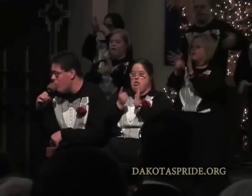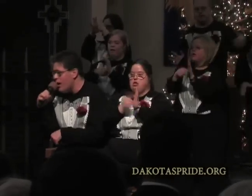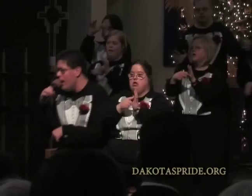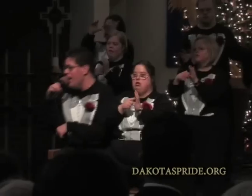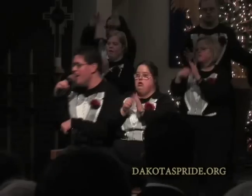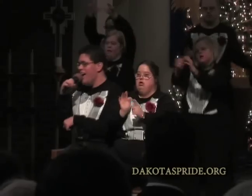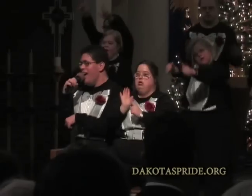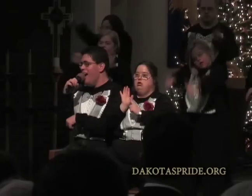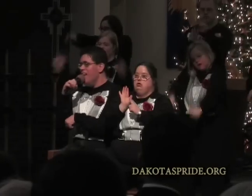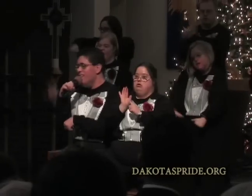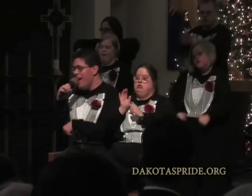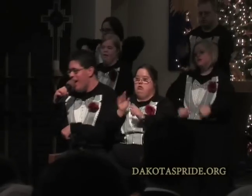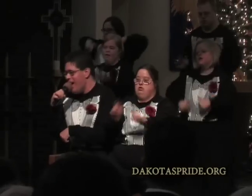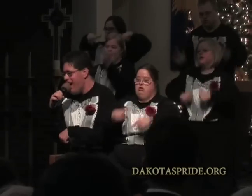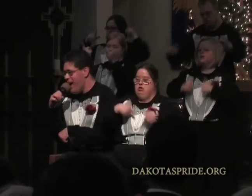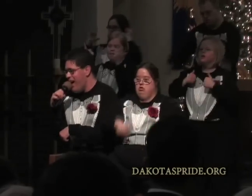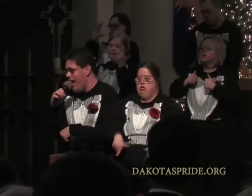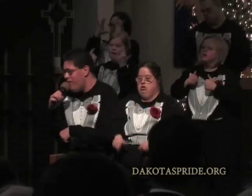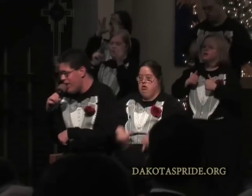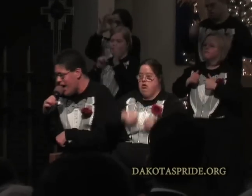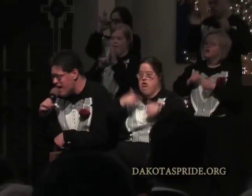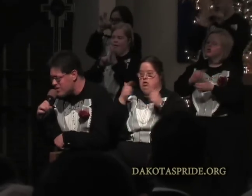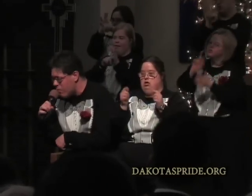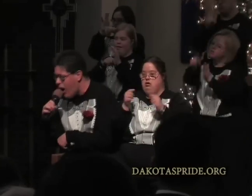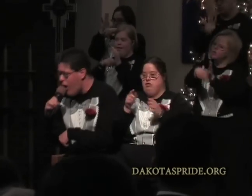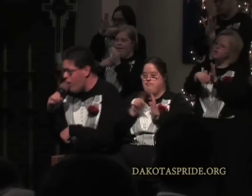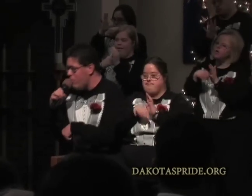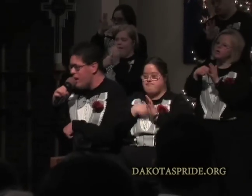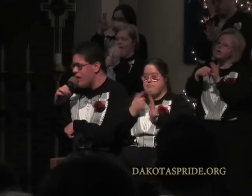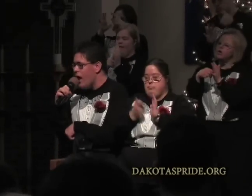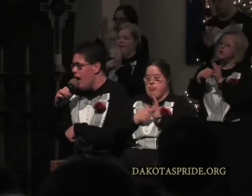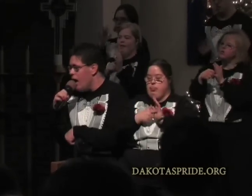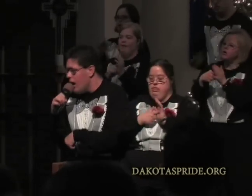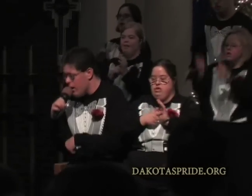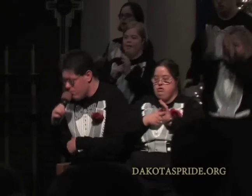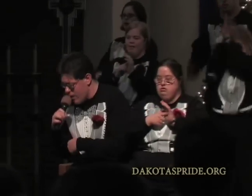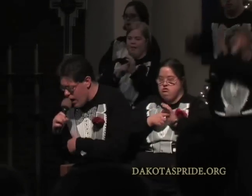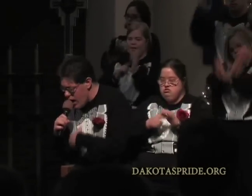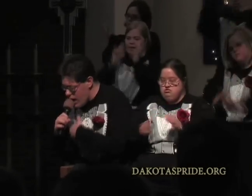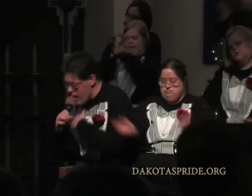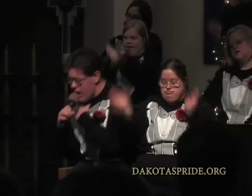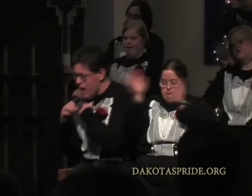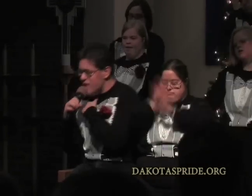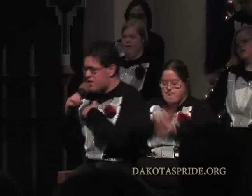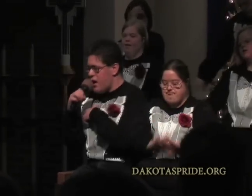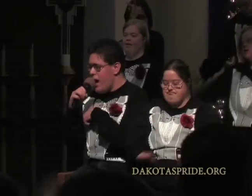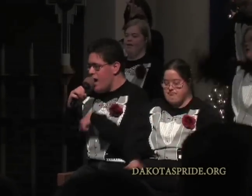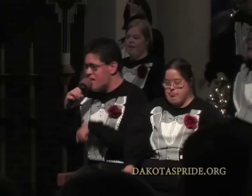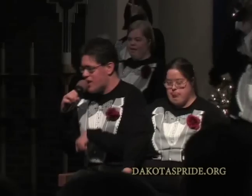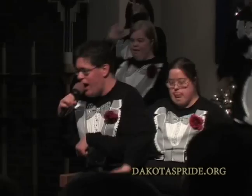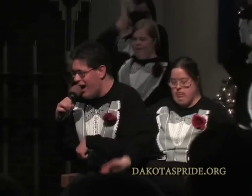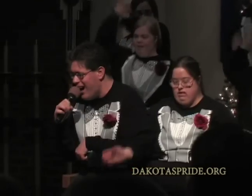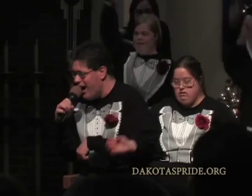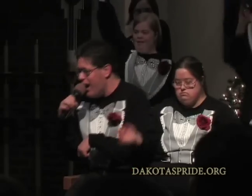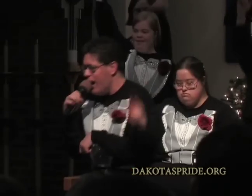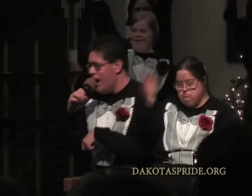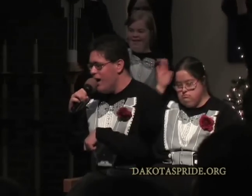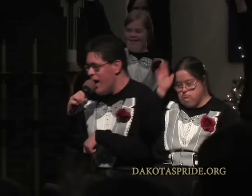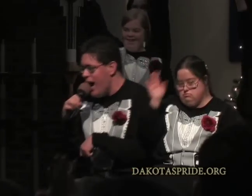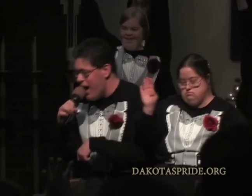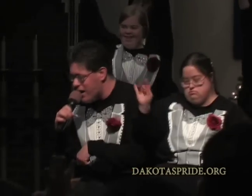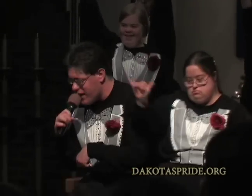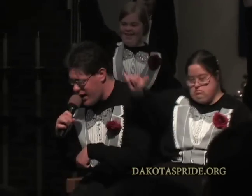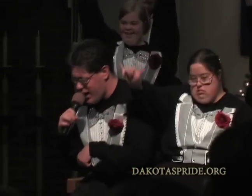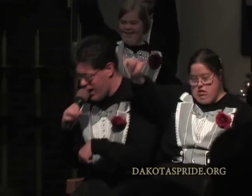moment, let them each moment, this eternity.